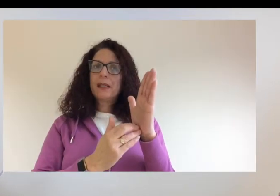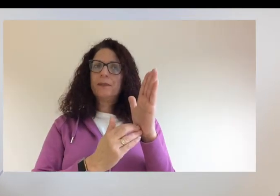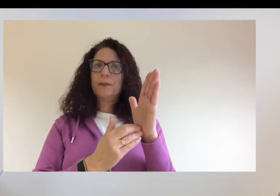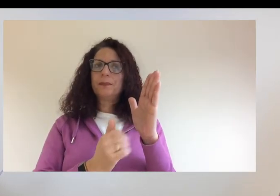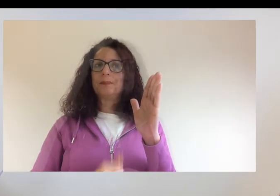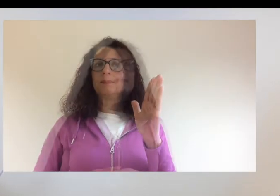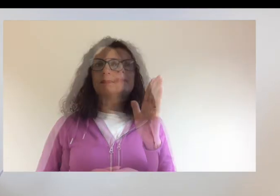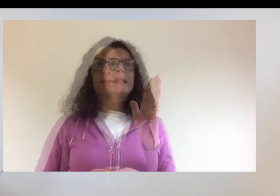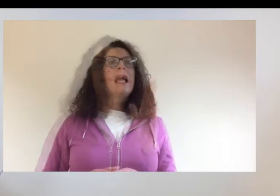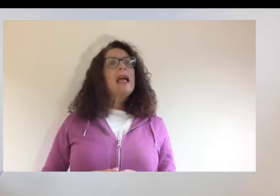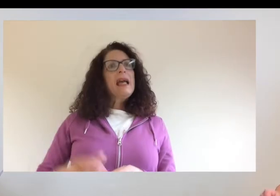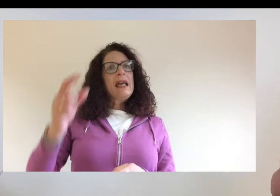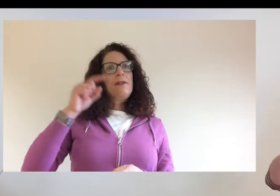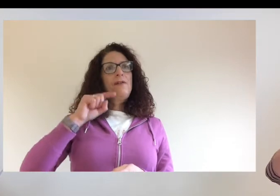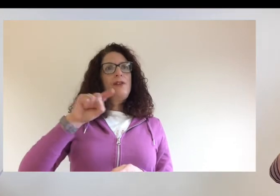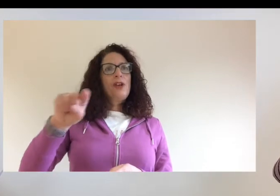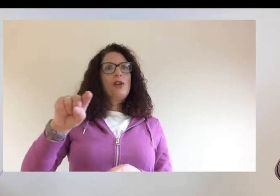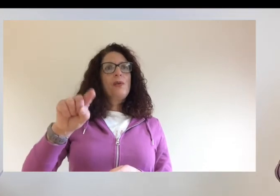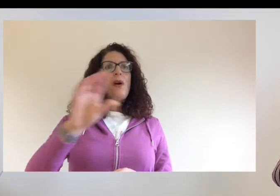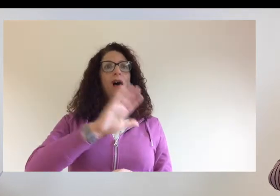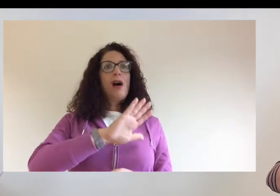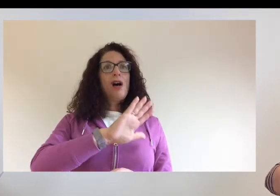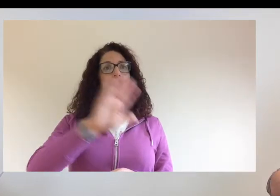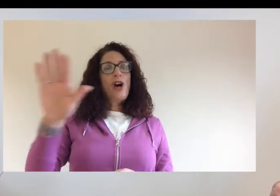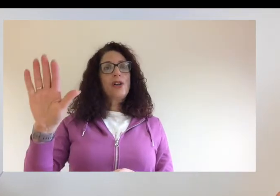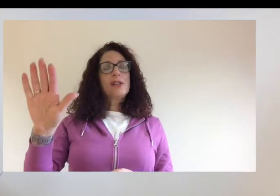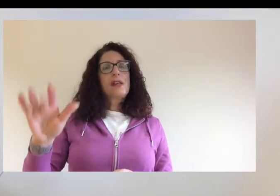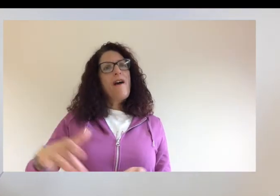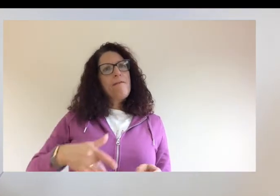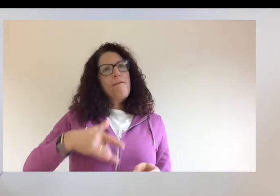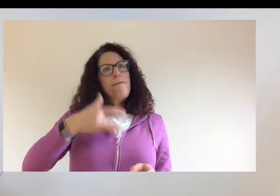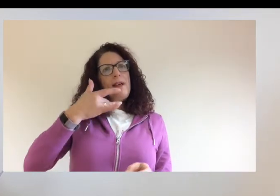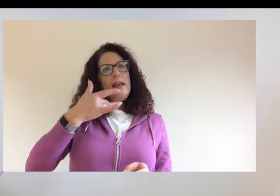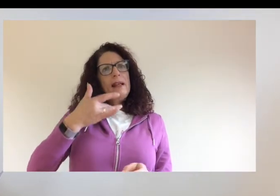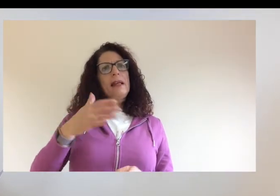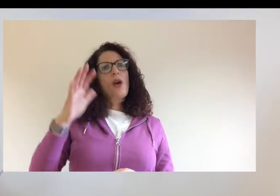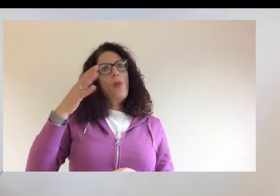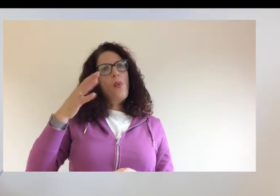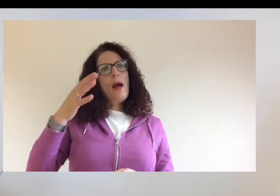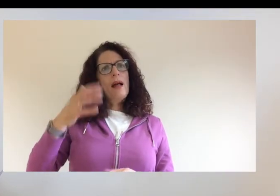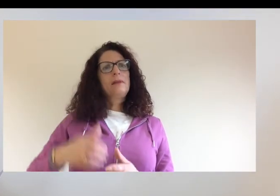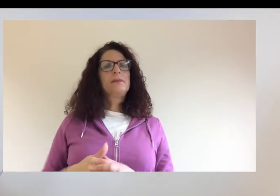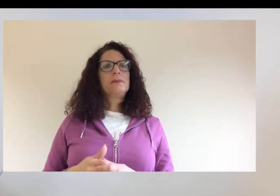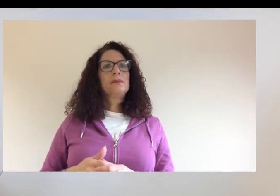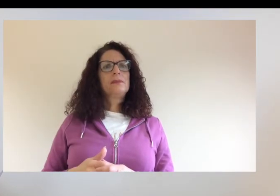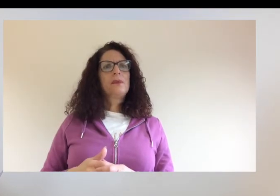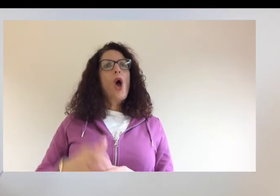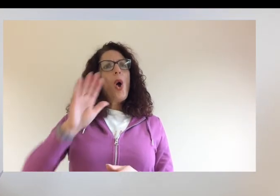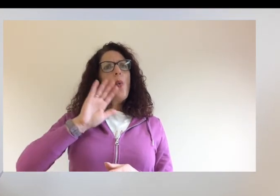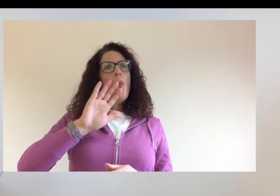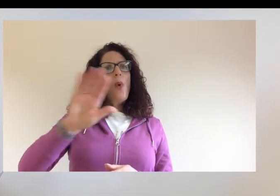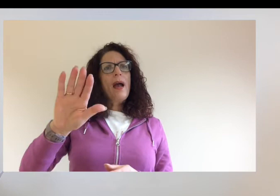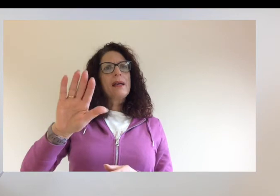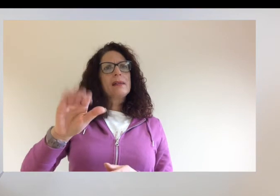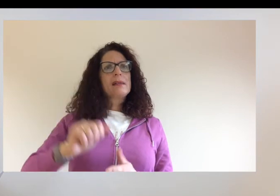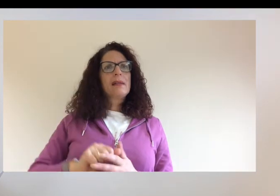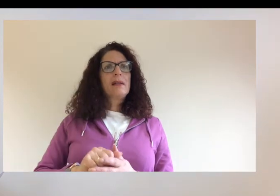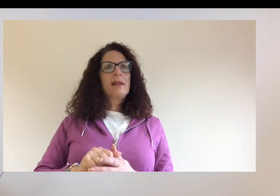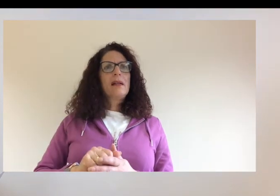If you are not feeling well, wait to have your vaccine when you are feeling better.